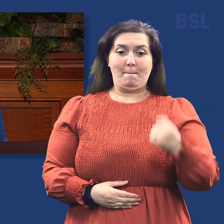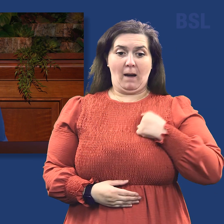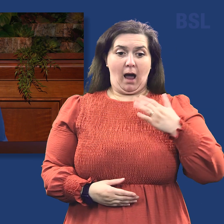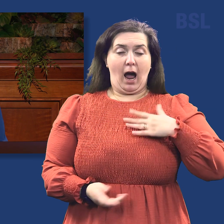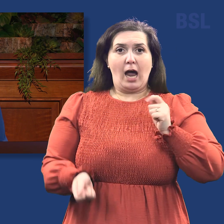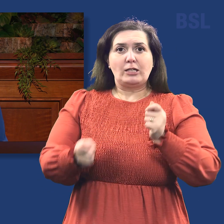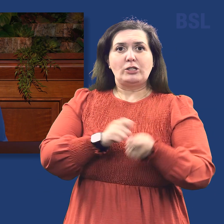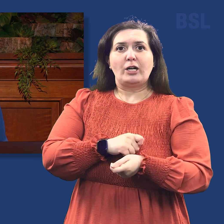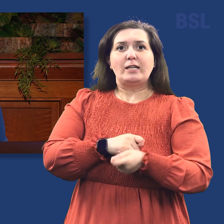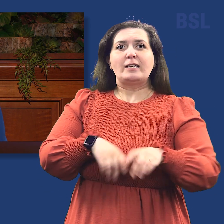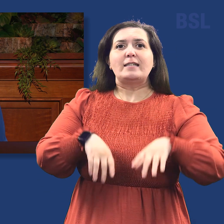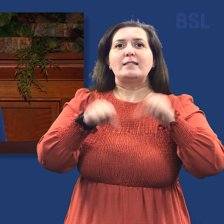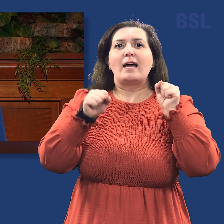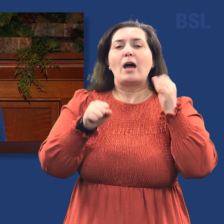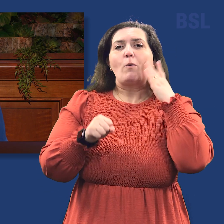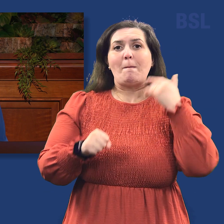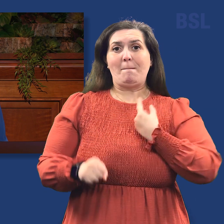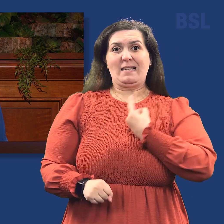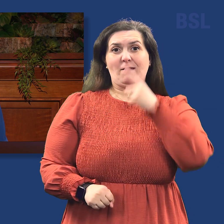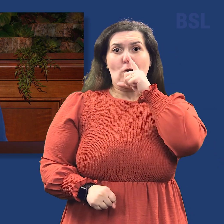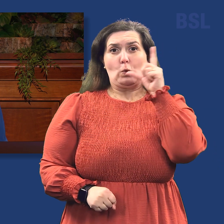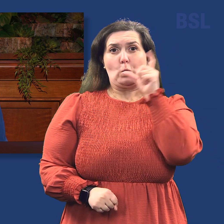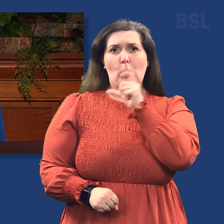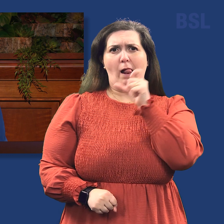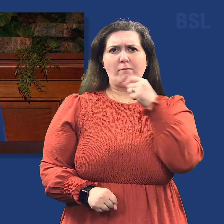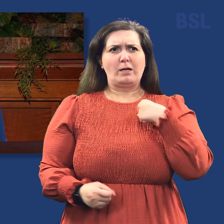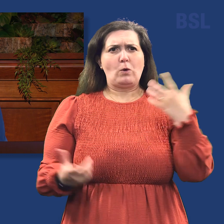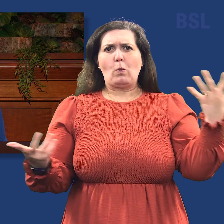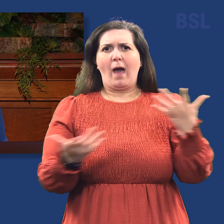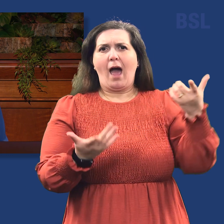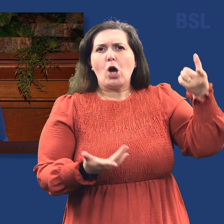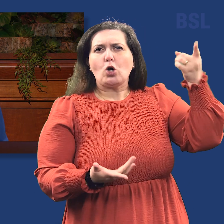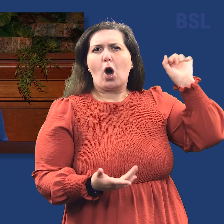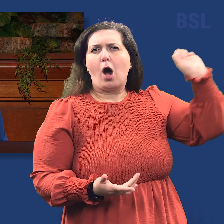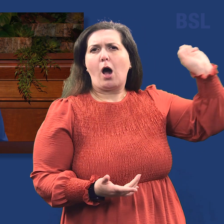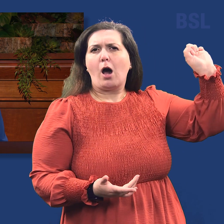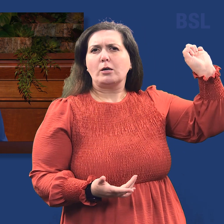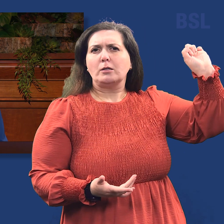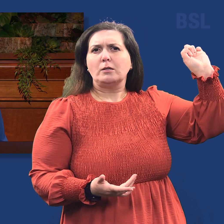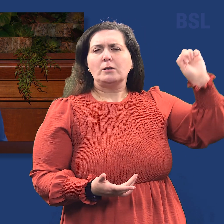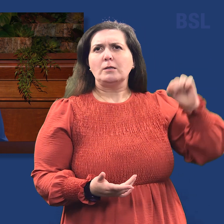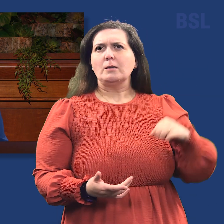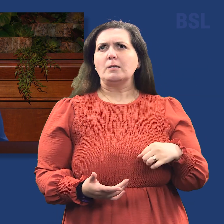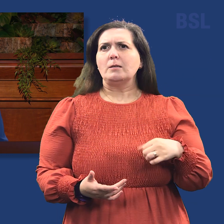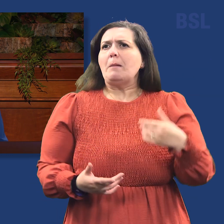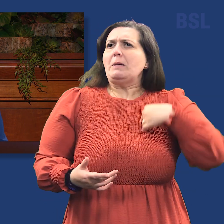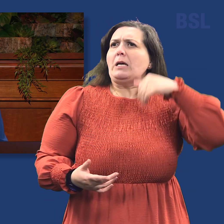started when, as a twelve-year-old, I began to search for God. Other than saying the Lord's Prayer, I didn't really know how to